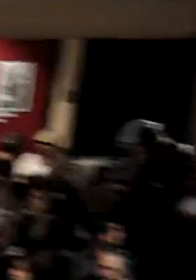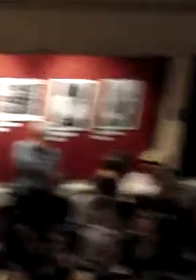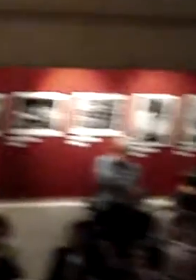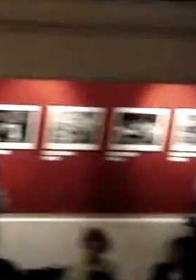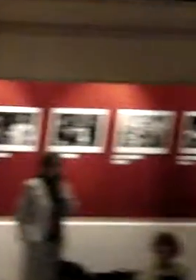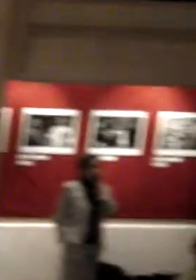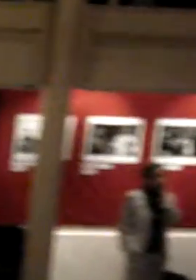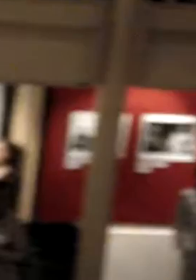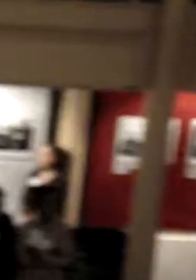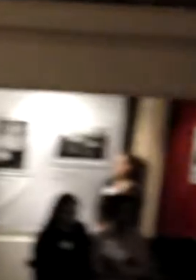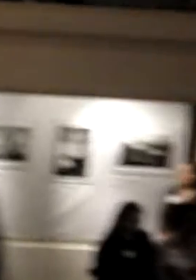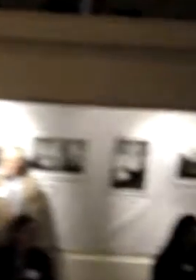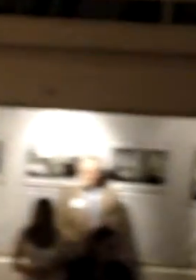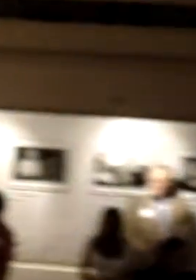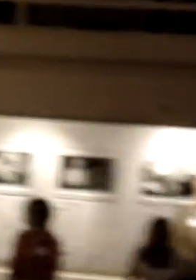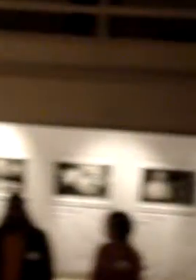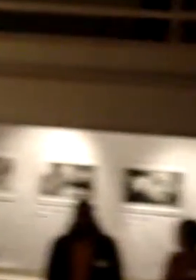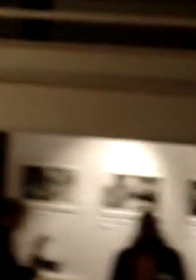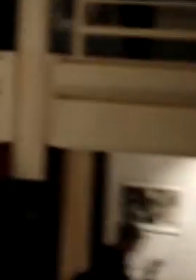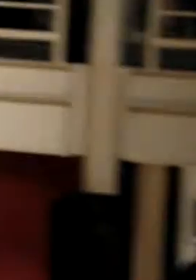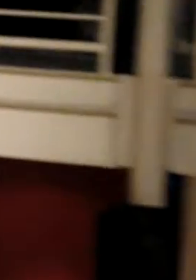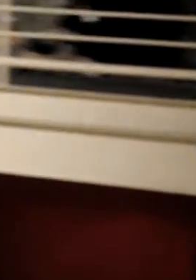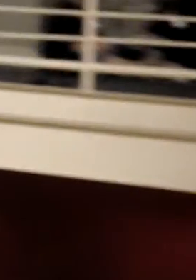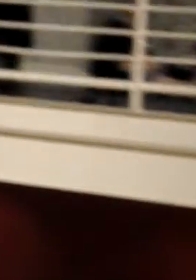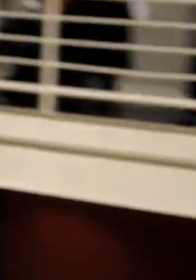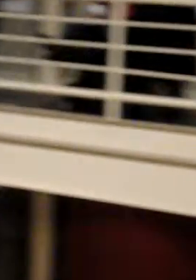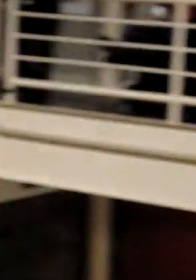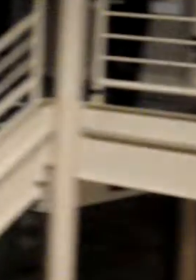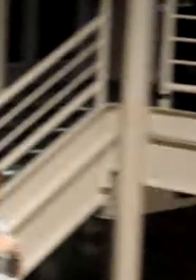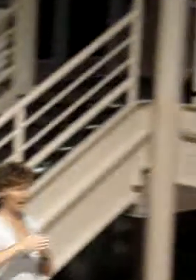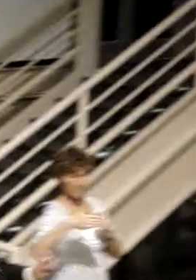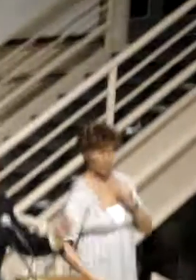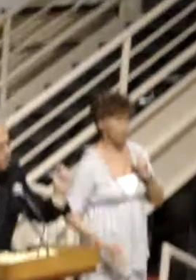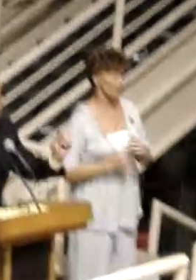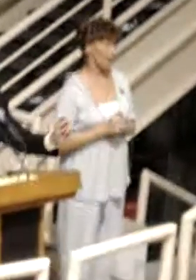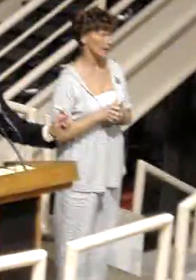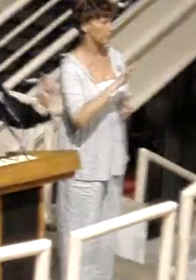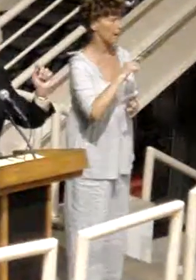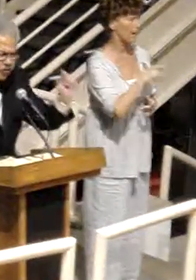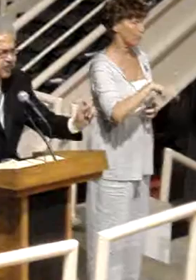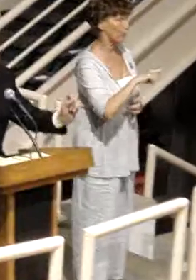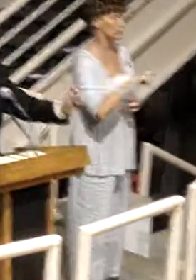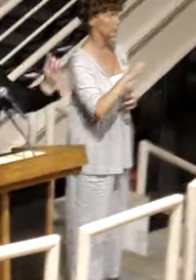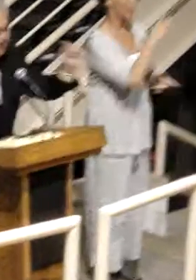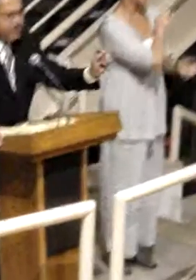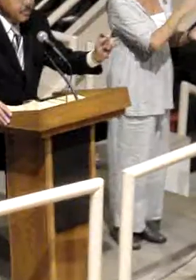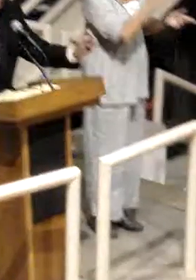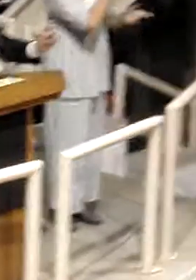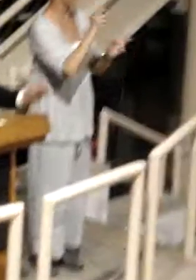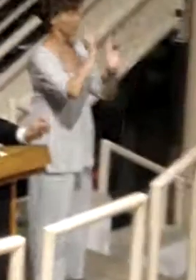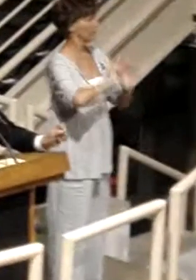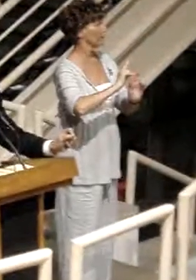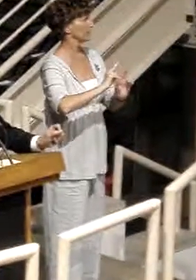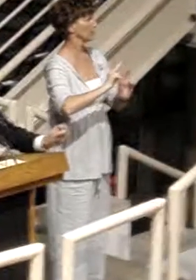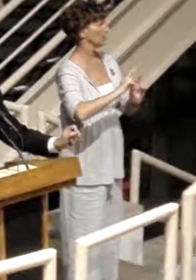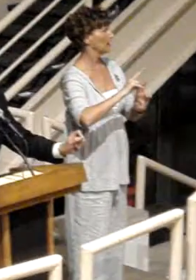frequently are those who have been silenced and marginalized by those with power and privilege in the United